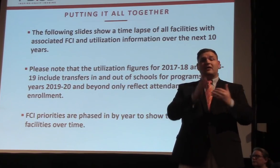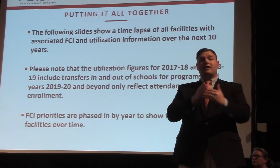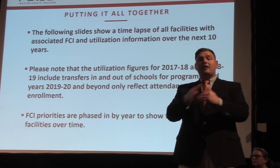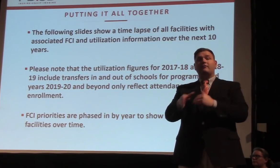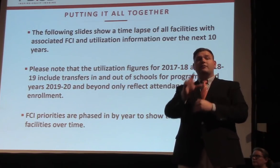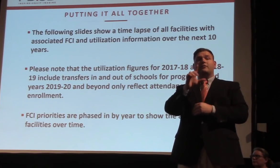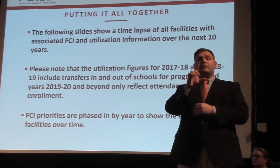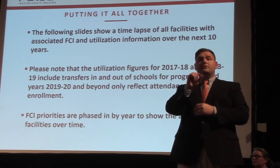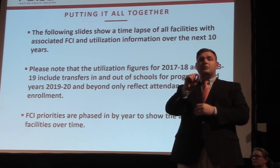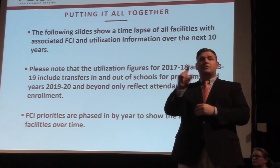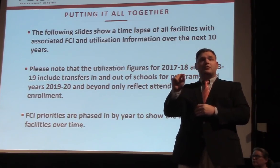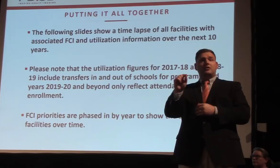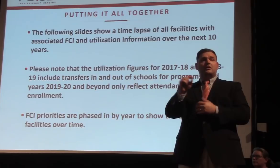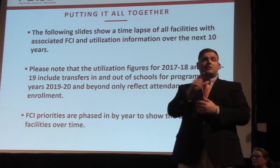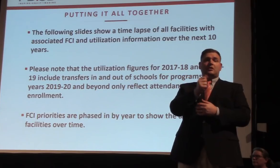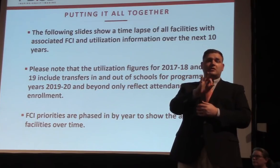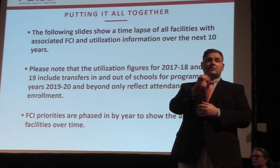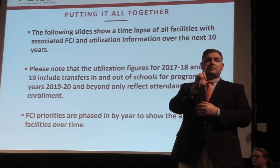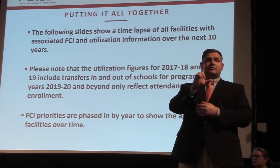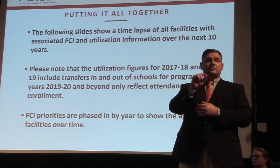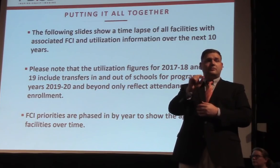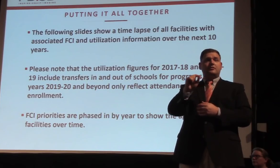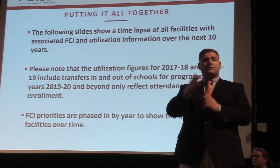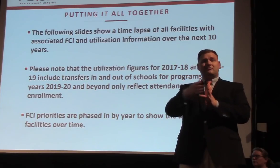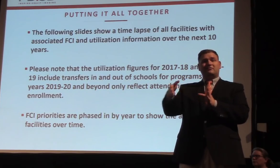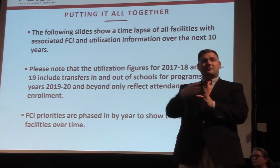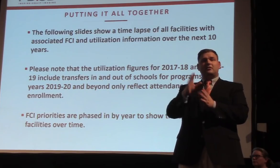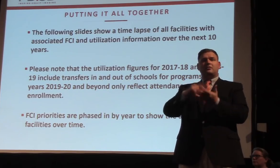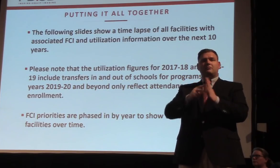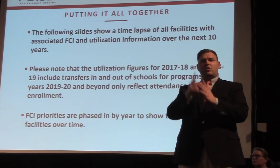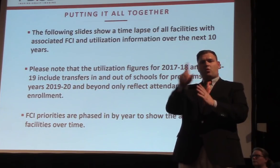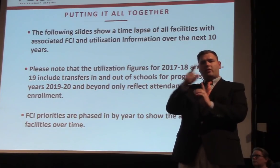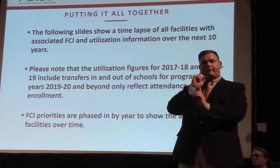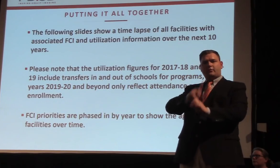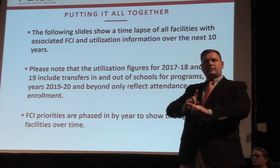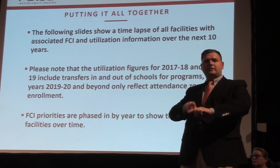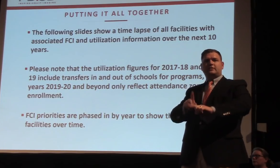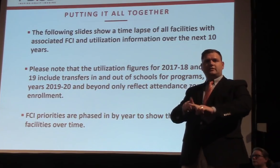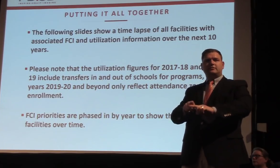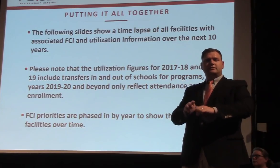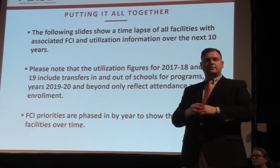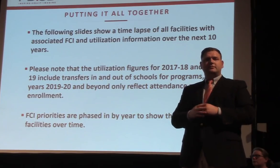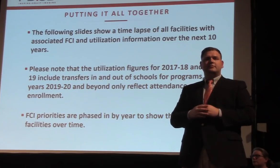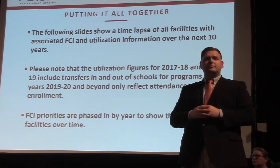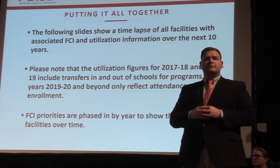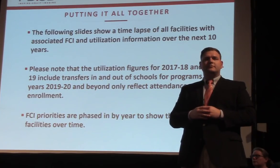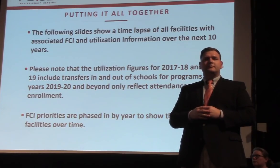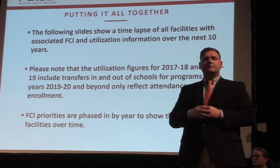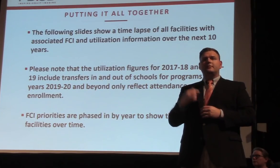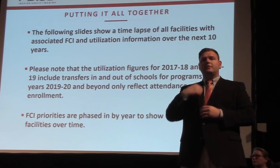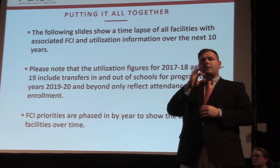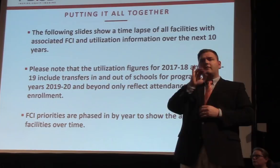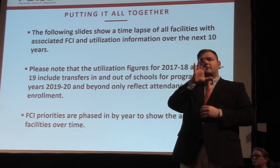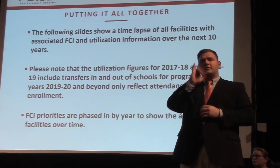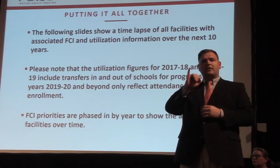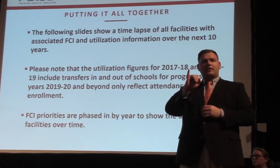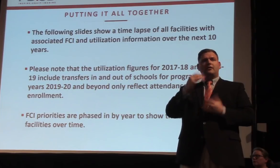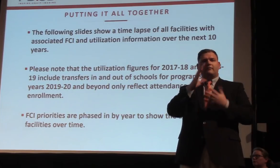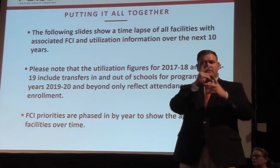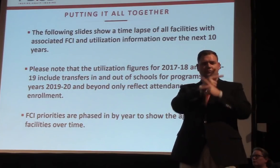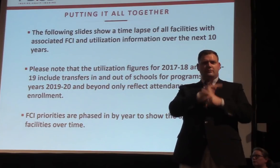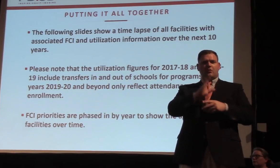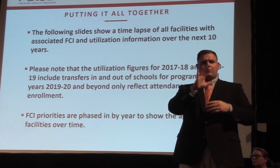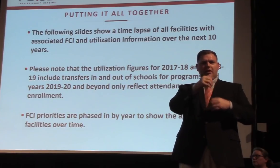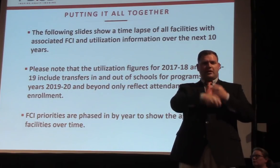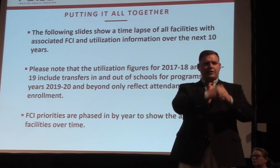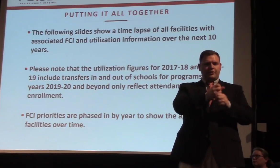at just the attendance zone enrollment at each school. We've broken out the FCI priorities by year to kind of show you that aging of the facility, but for our planning